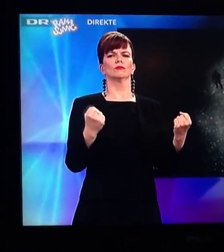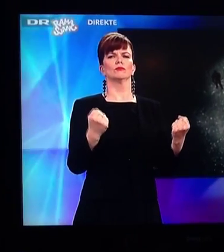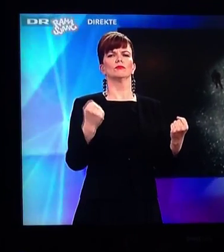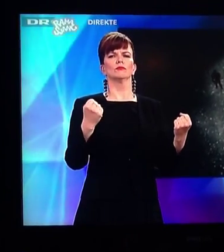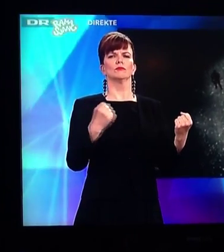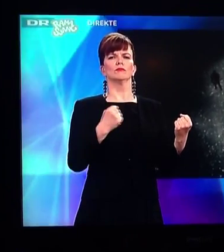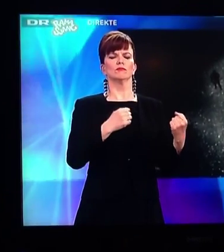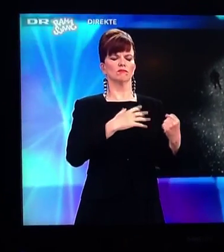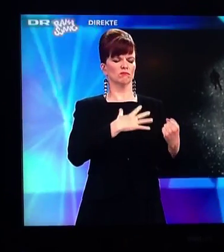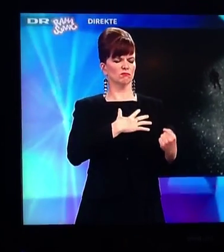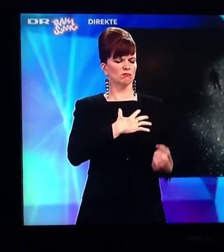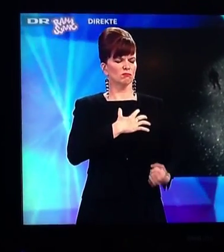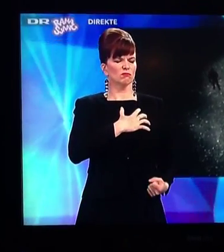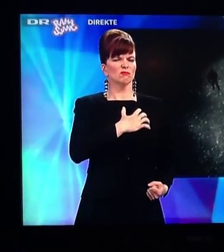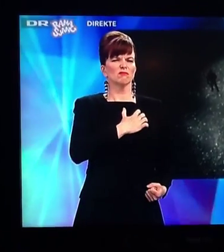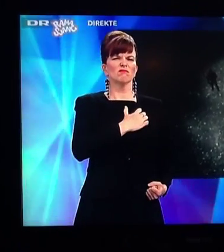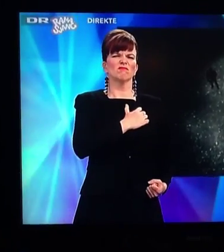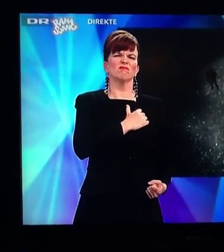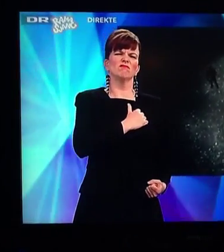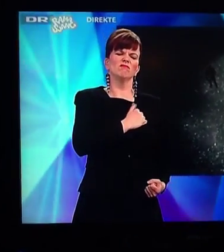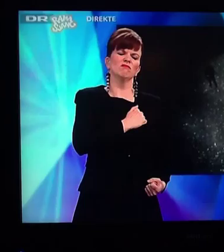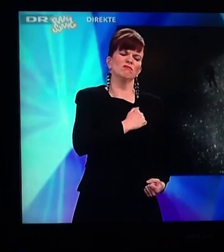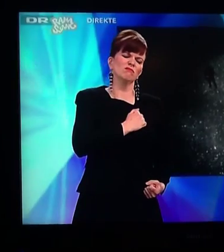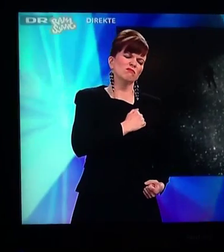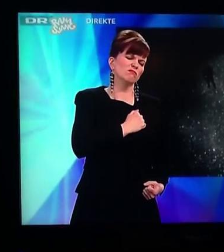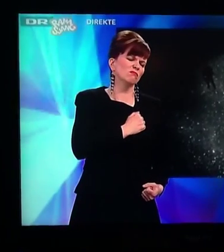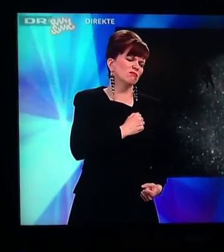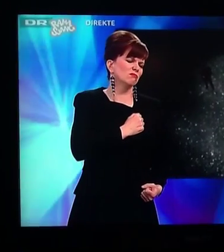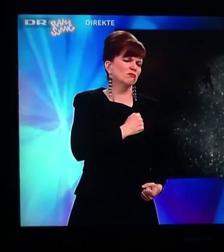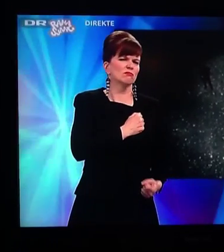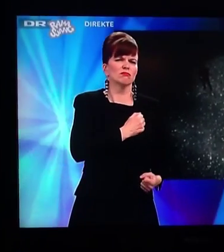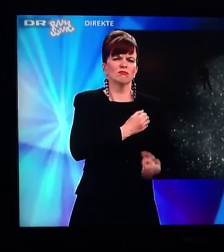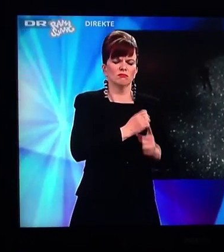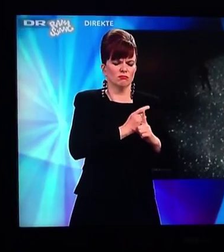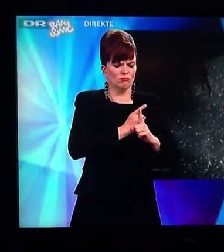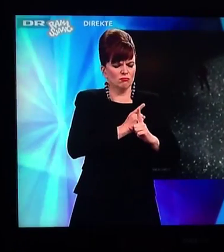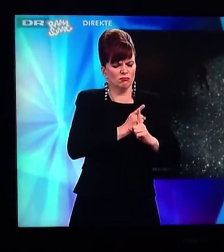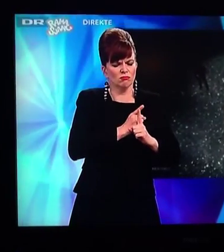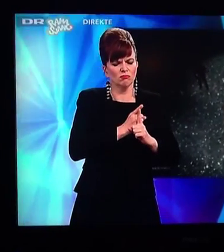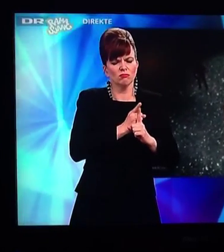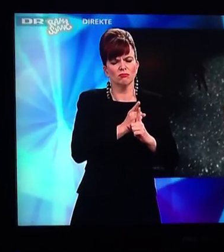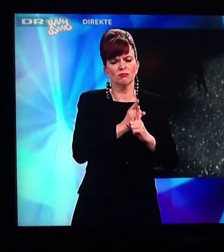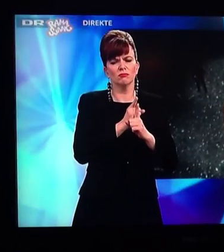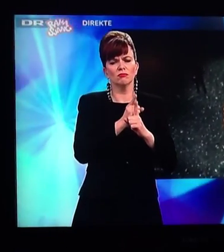Living in a heartache is never something I pursue.